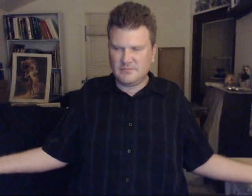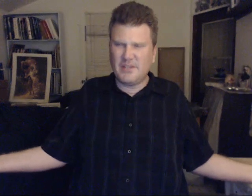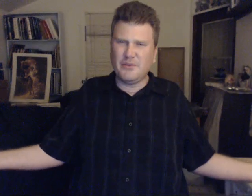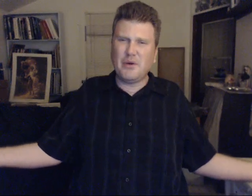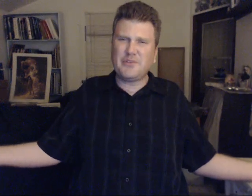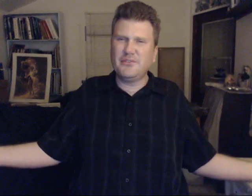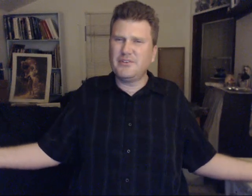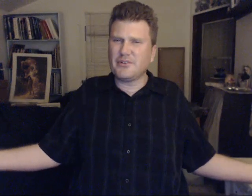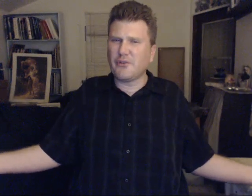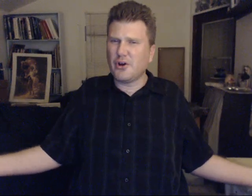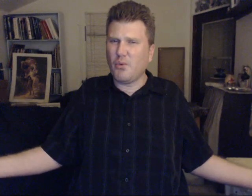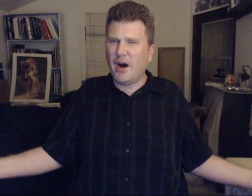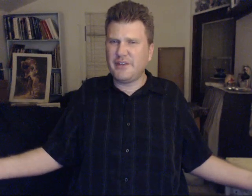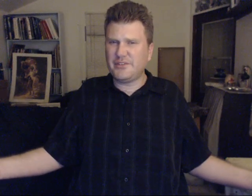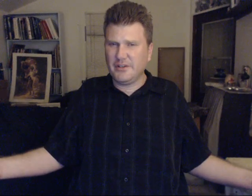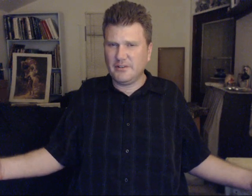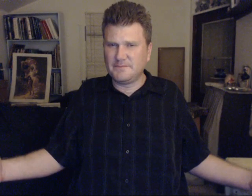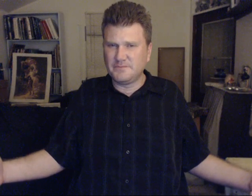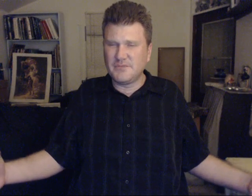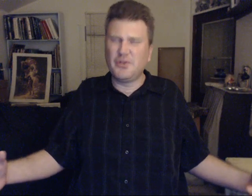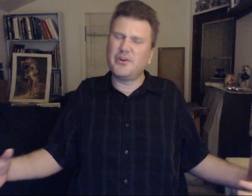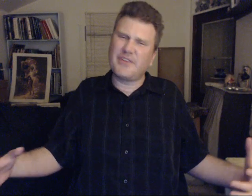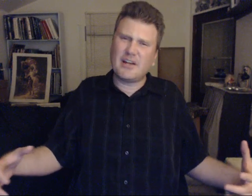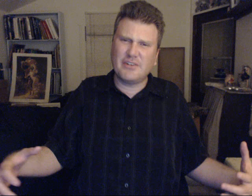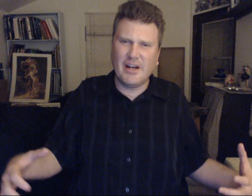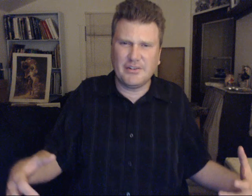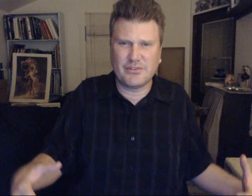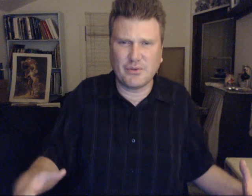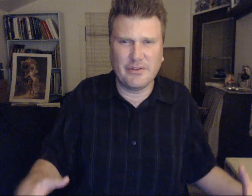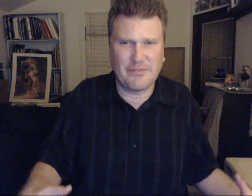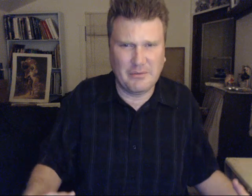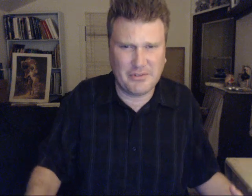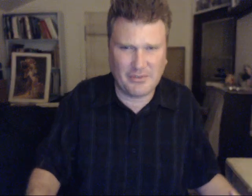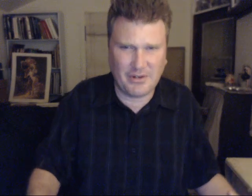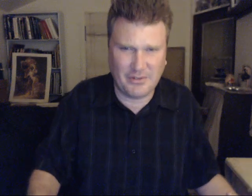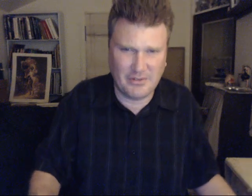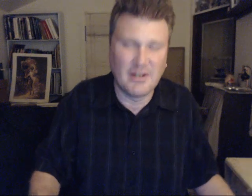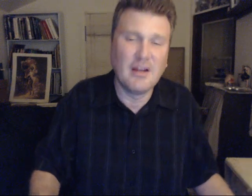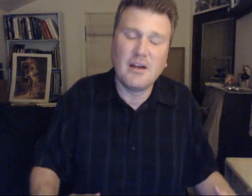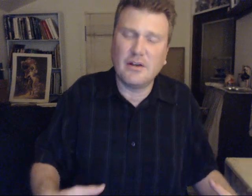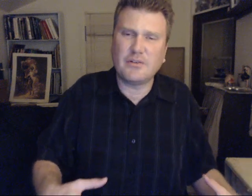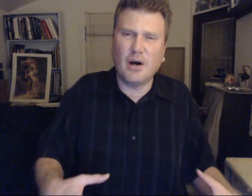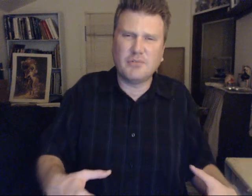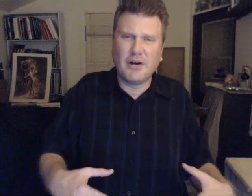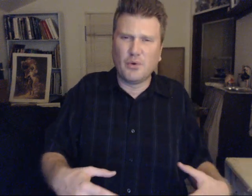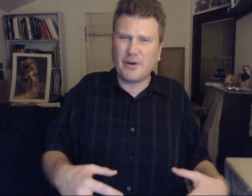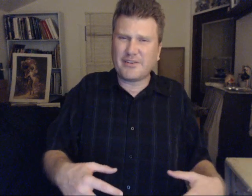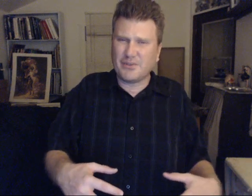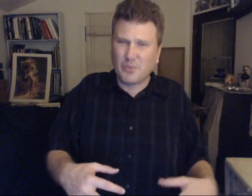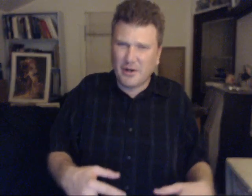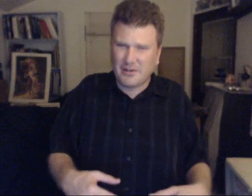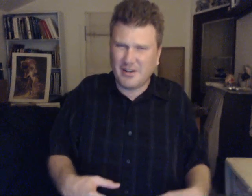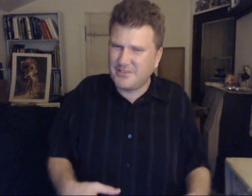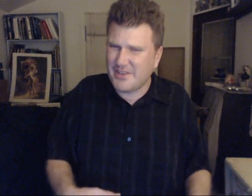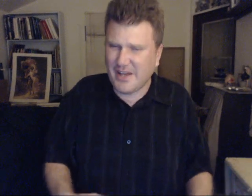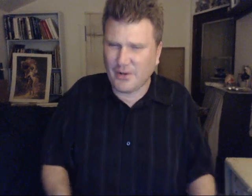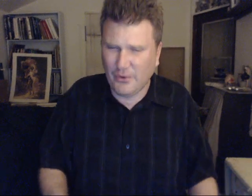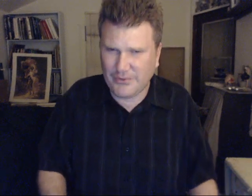The reptilians. Are very wise here. They know exactly. How to destroy. The family structure. Your Taliban Nordics. Are well. Into that also.